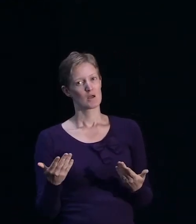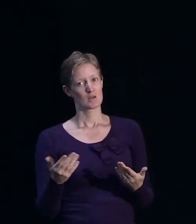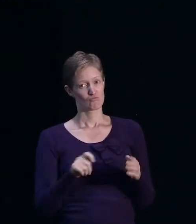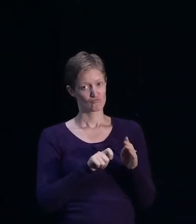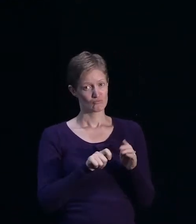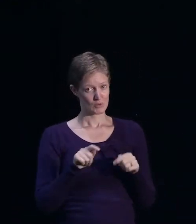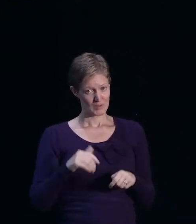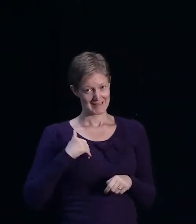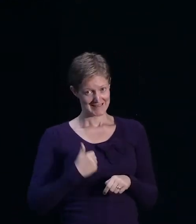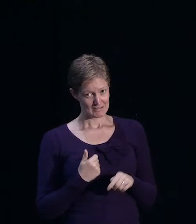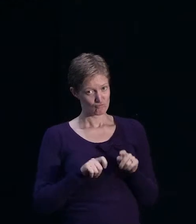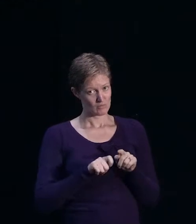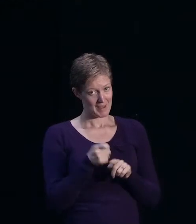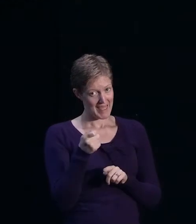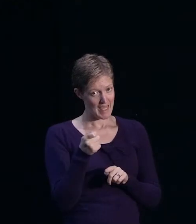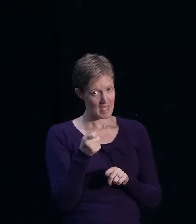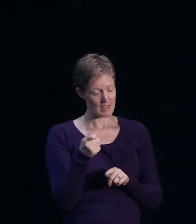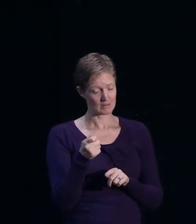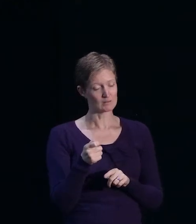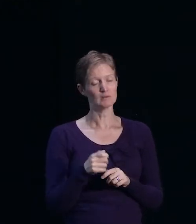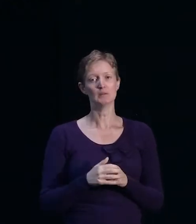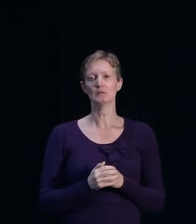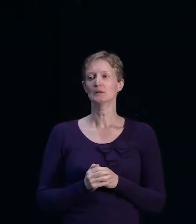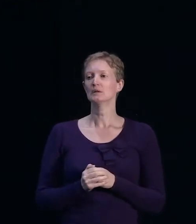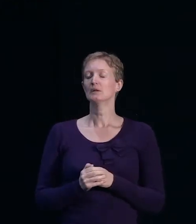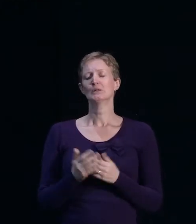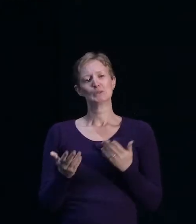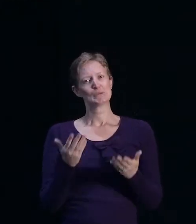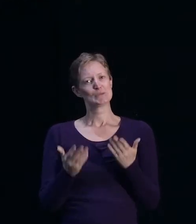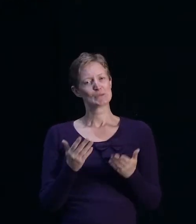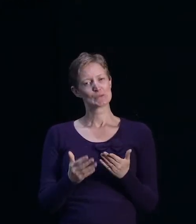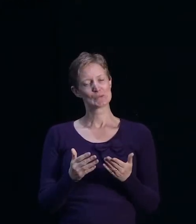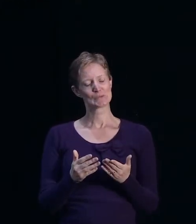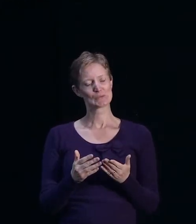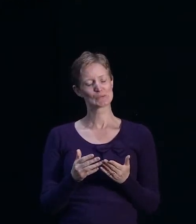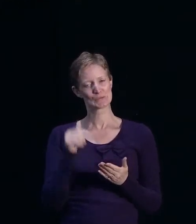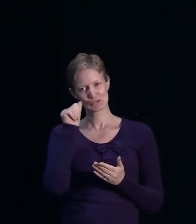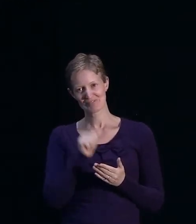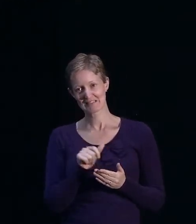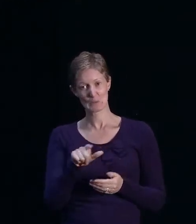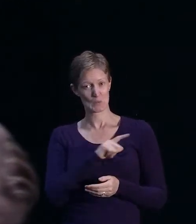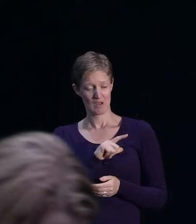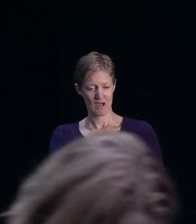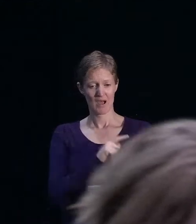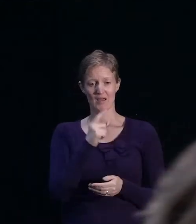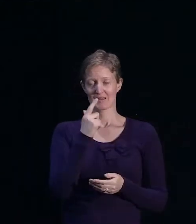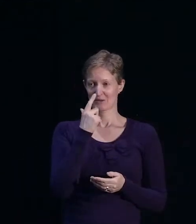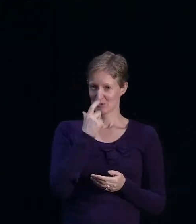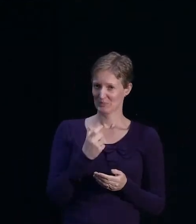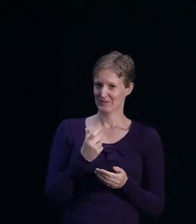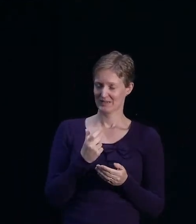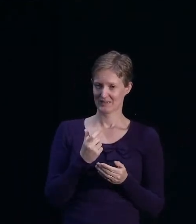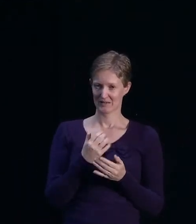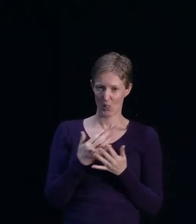is it? Sorry. Yes, it is. Yeah. Yeah, that's a tricky one because there can be layers of complexity around the EQC